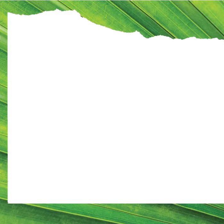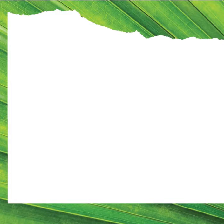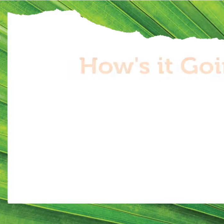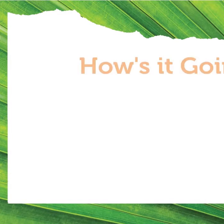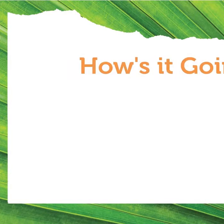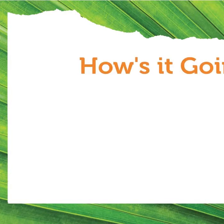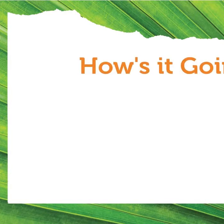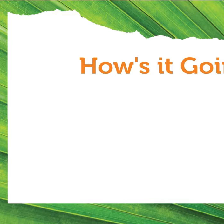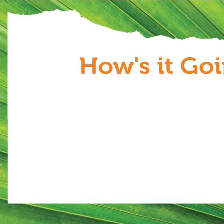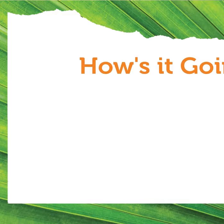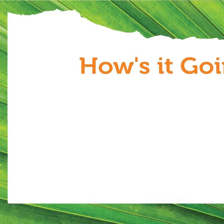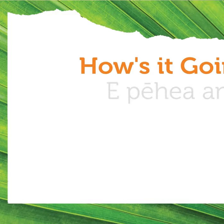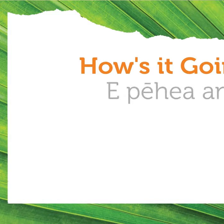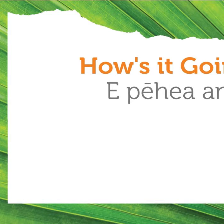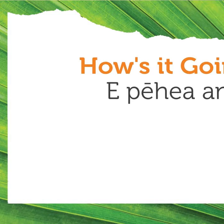Music